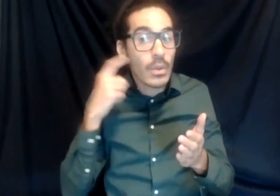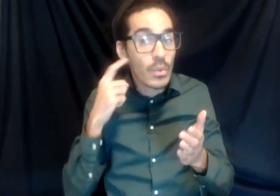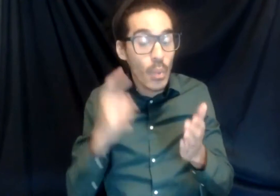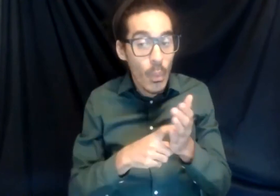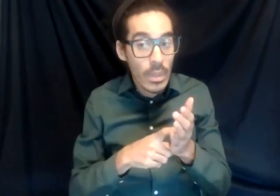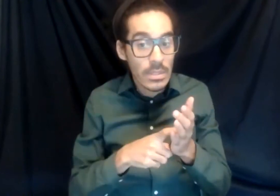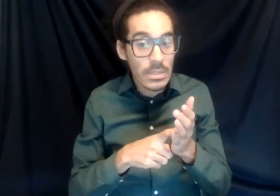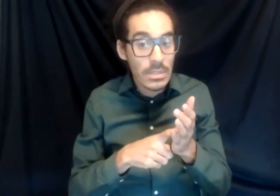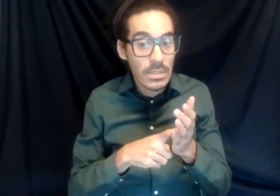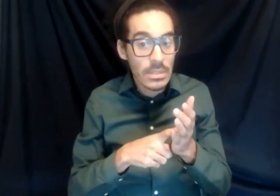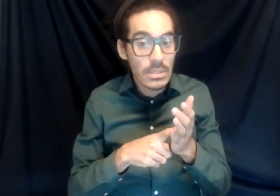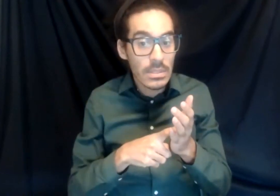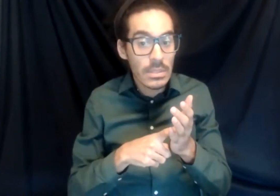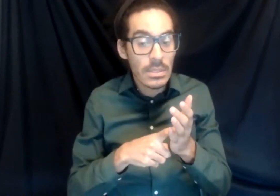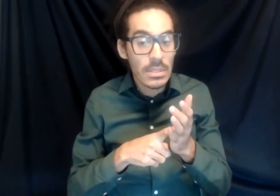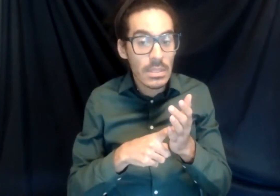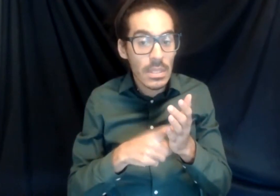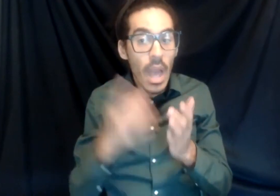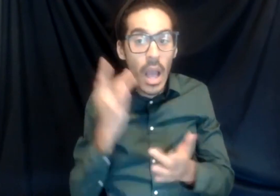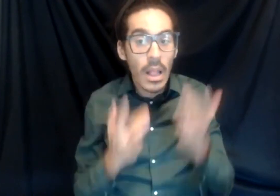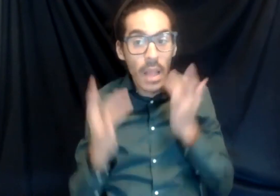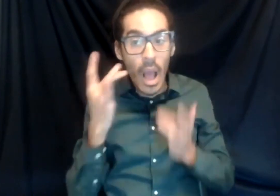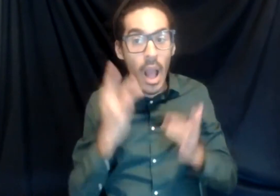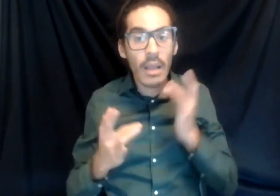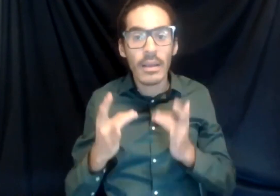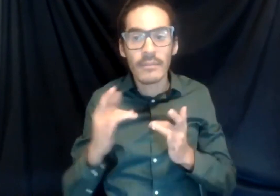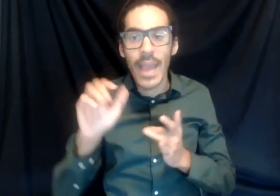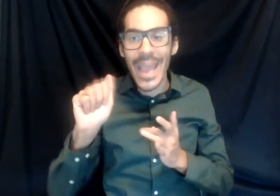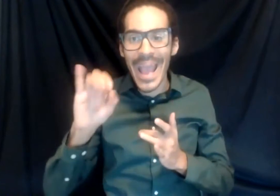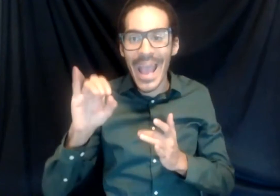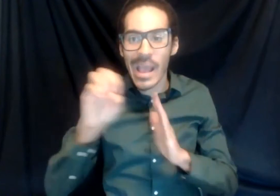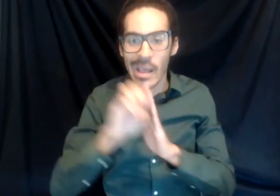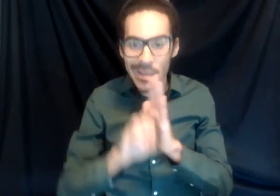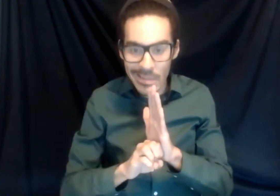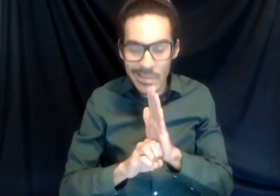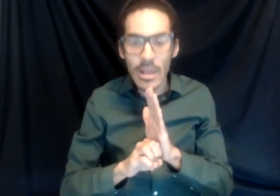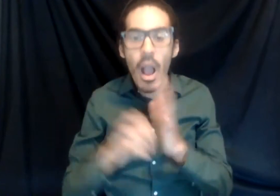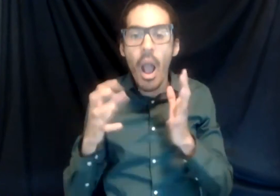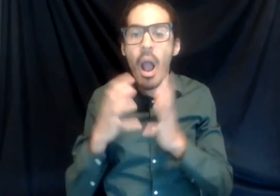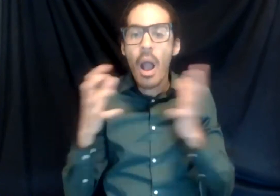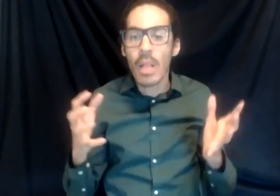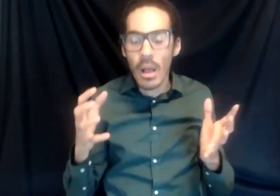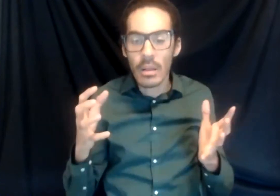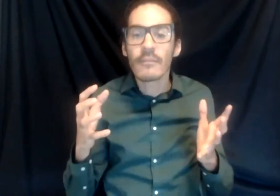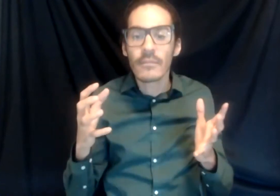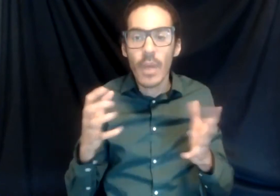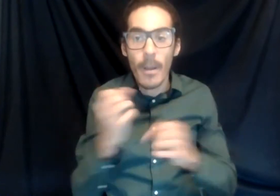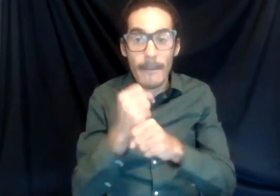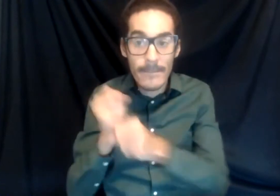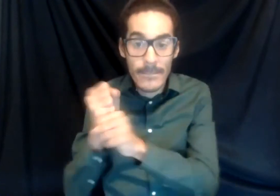the lack of AI ethics where a lot of the AI algorithms are being made and a lot of like social networking algorithms are being made with